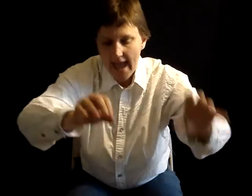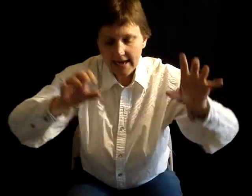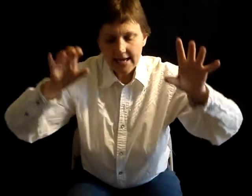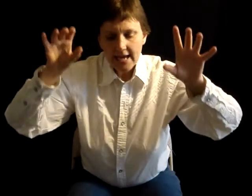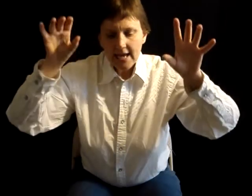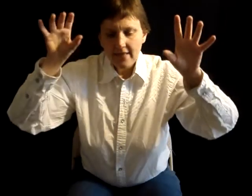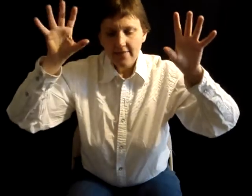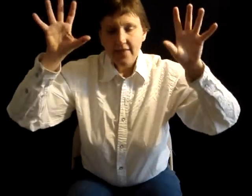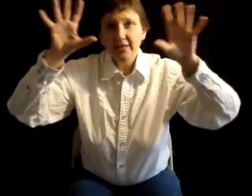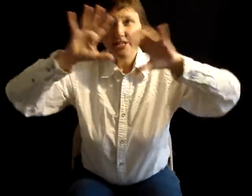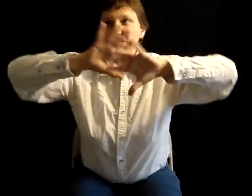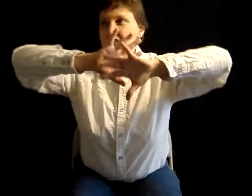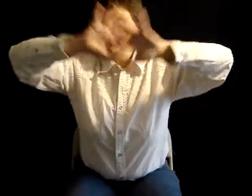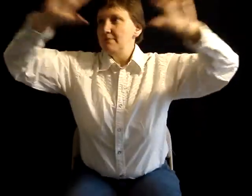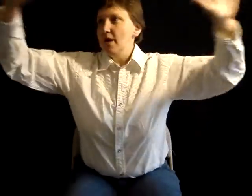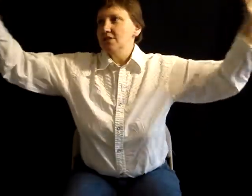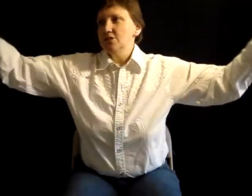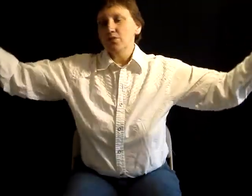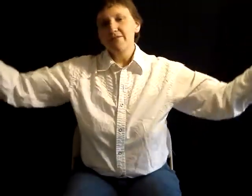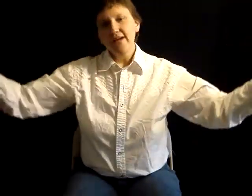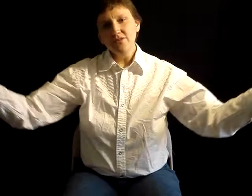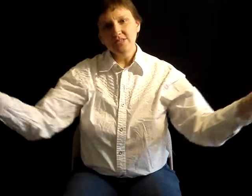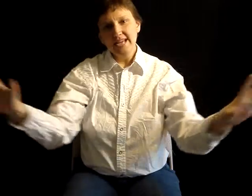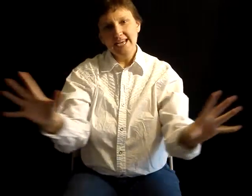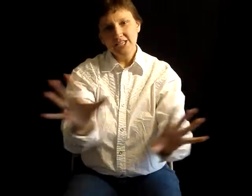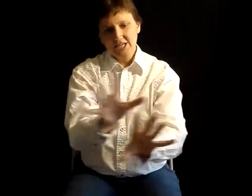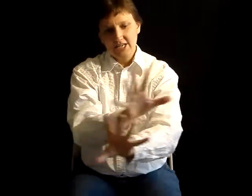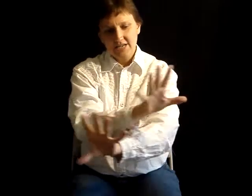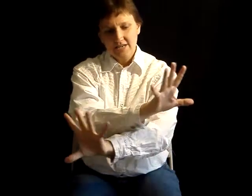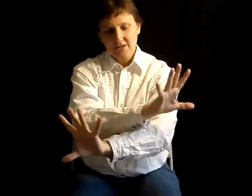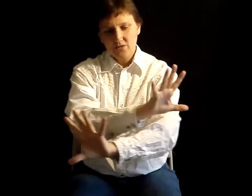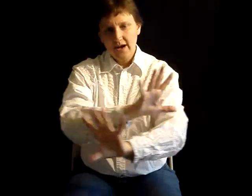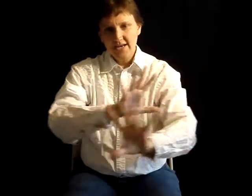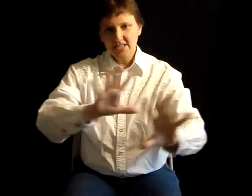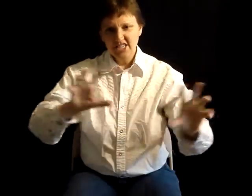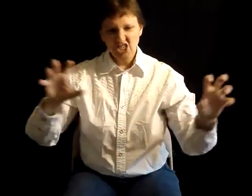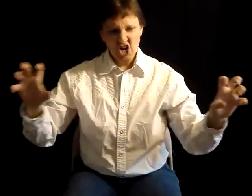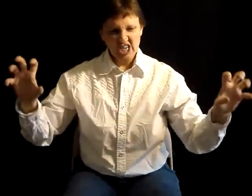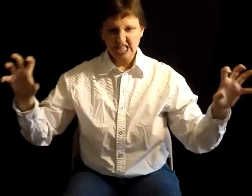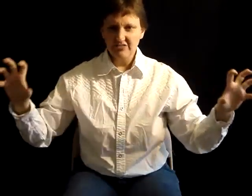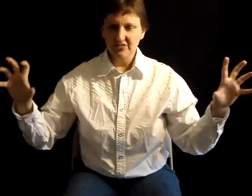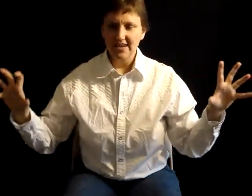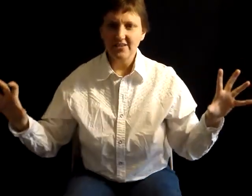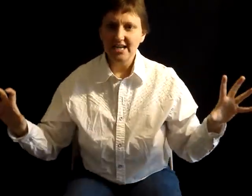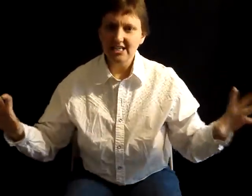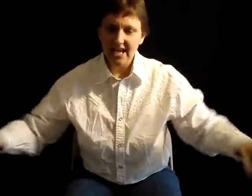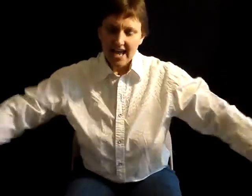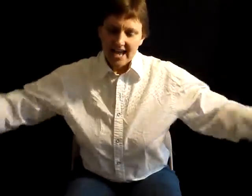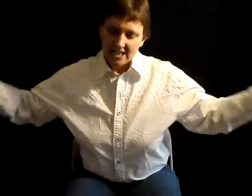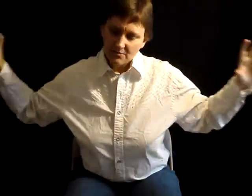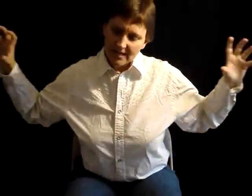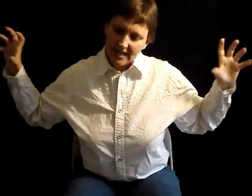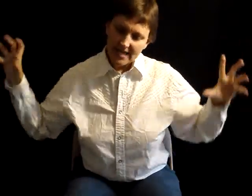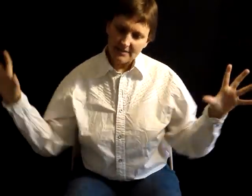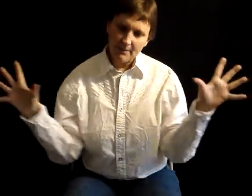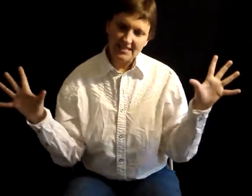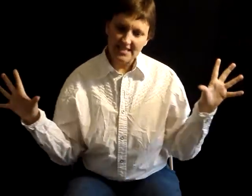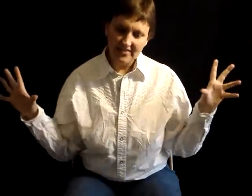And it's just this big monster. Well, the foundation, just dark, evil foundation, is being hit by, say,